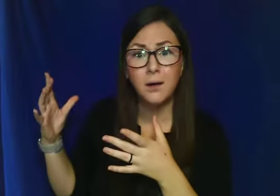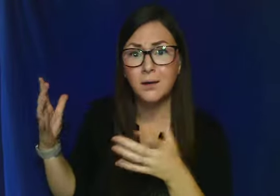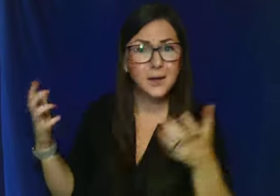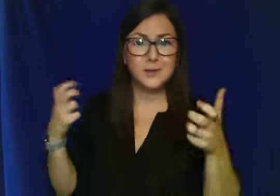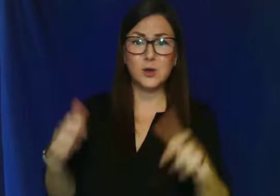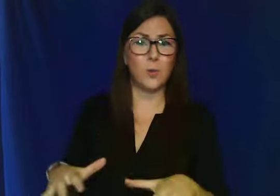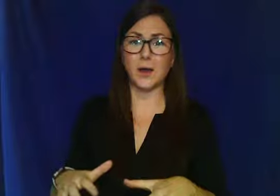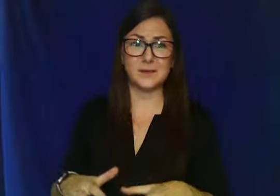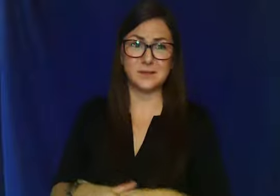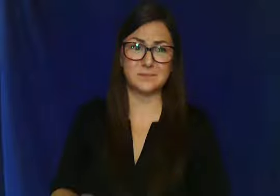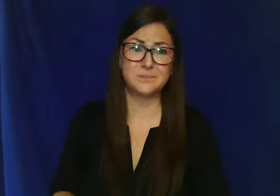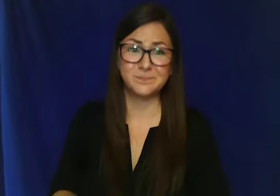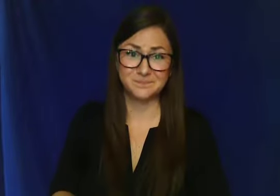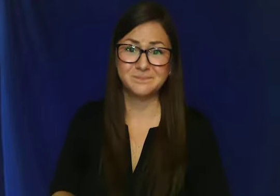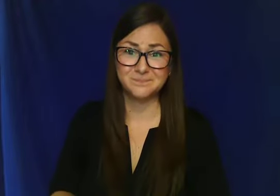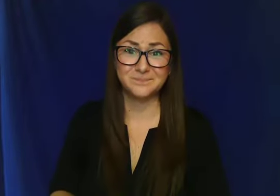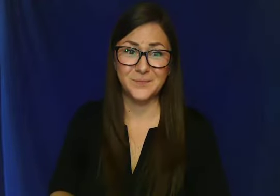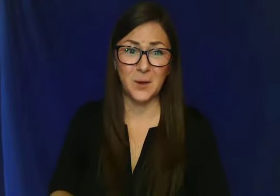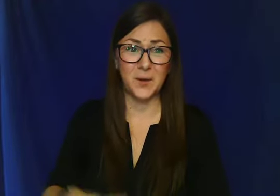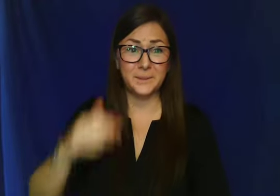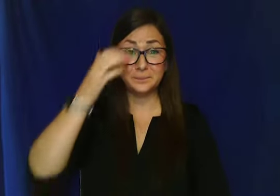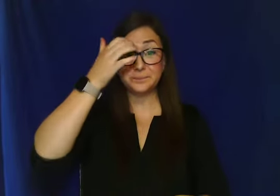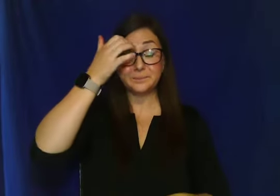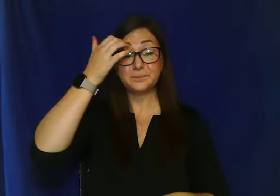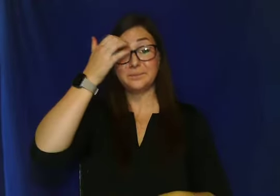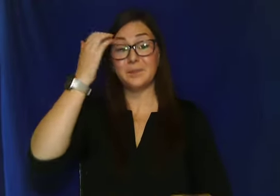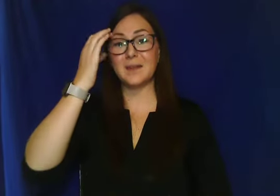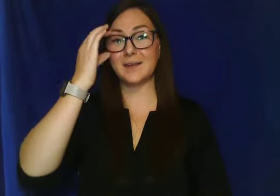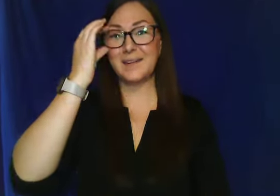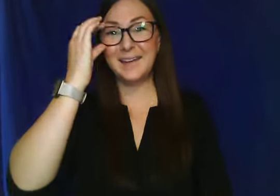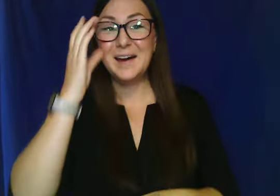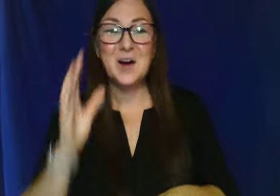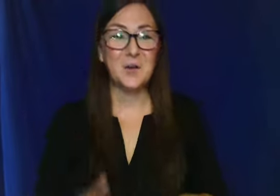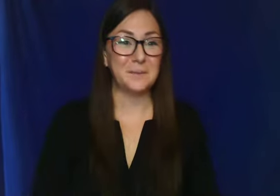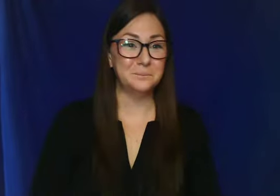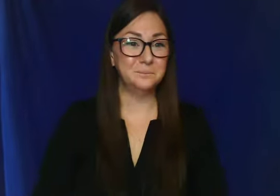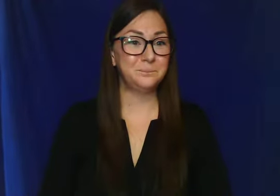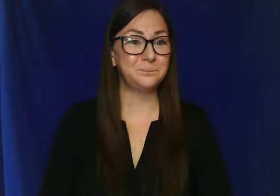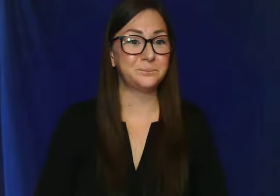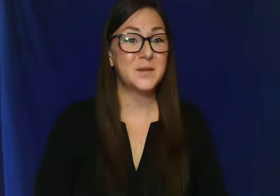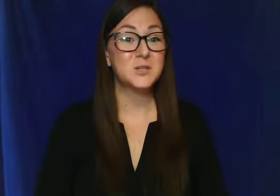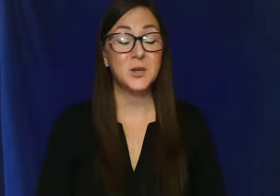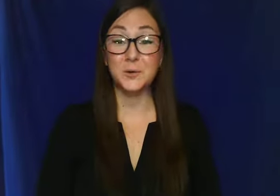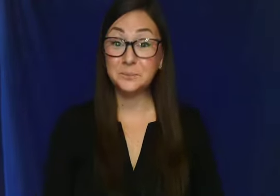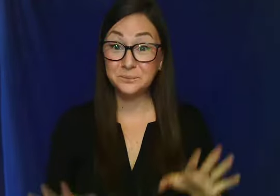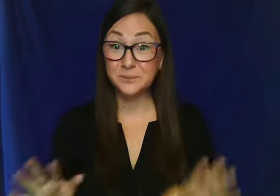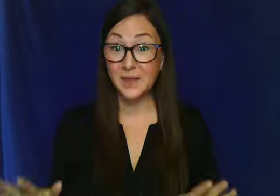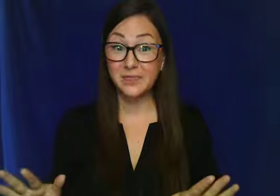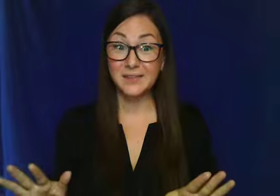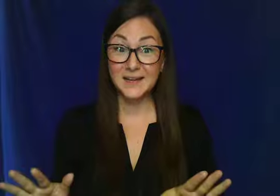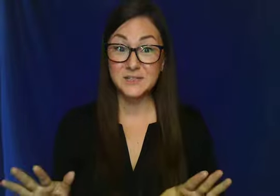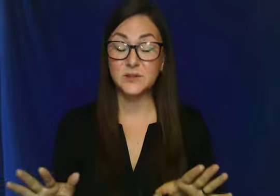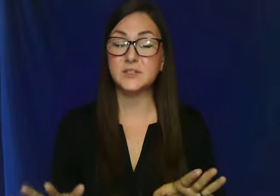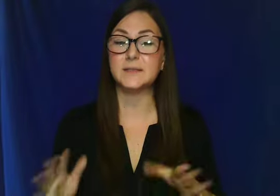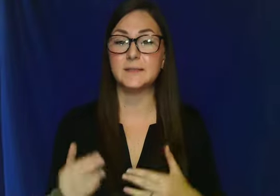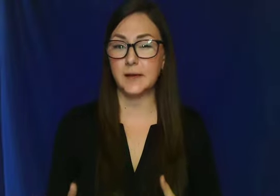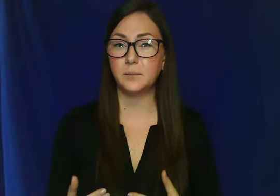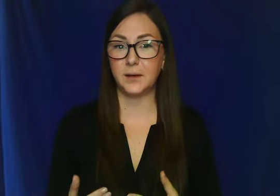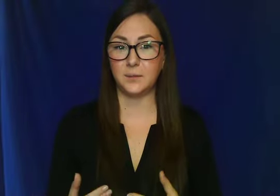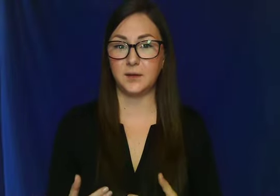Don't want. Okay? Okay. Okay. So, the last verse is Stand By Me